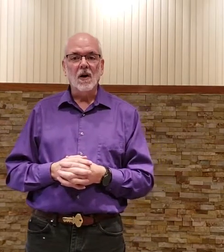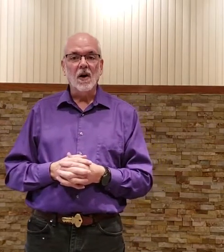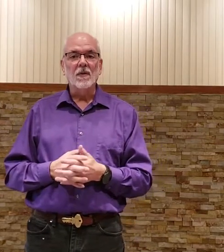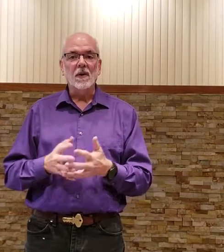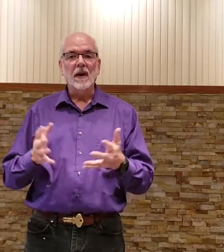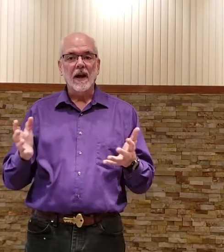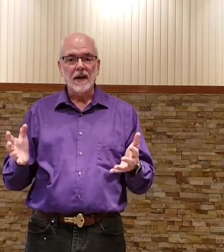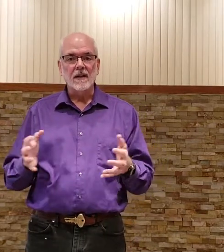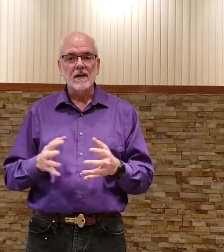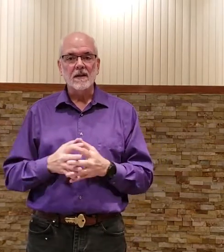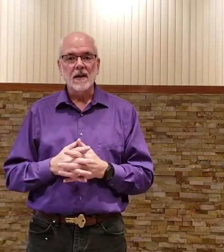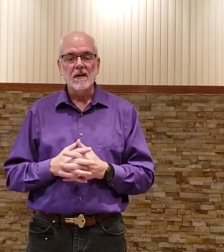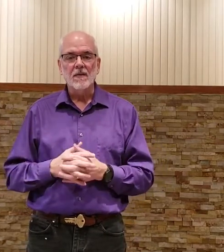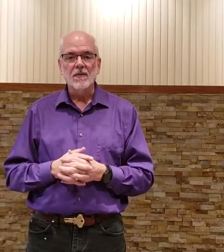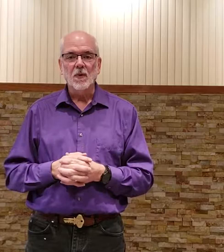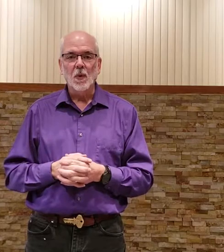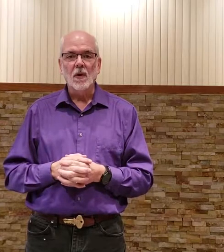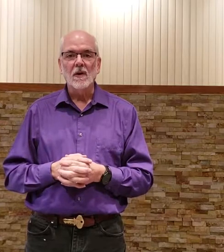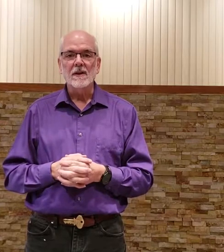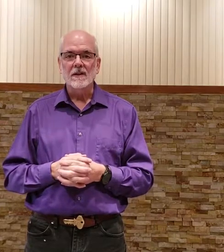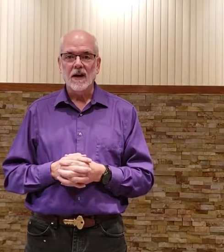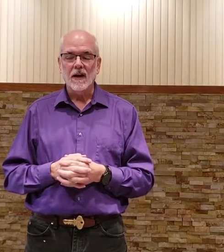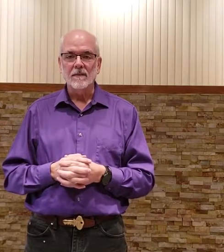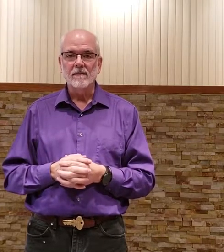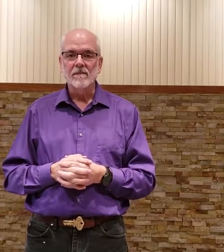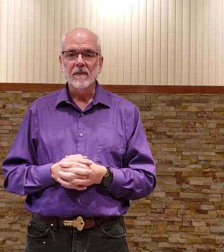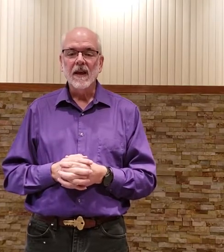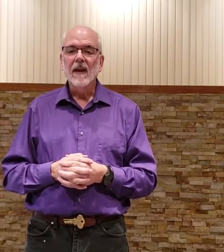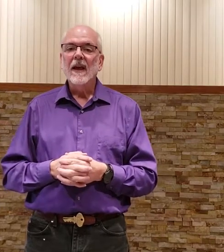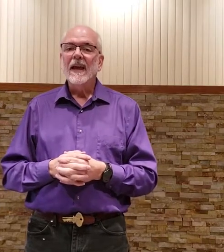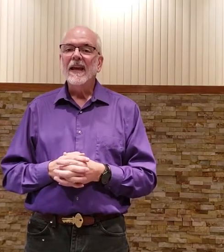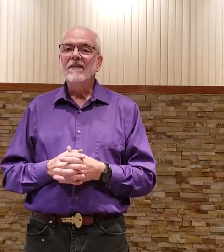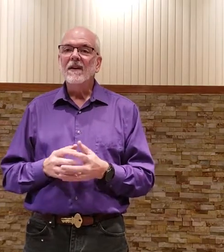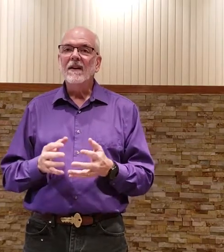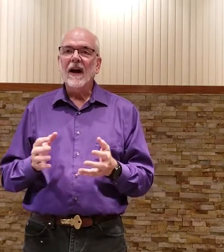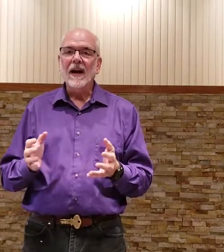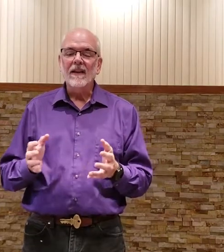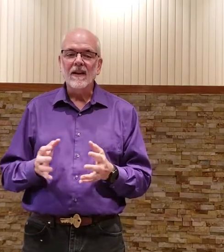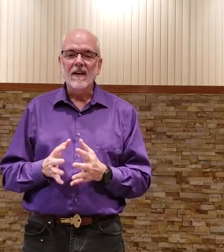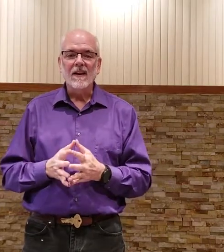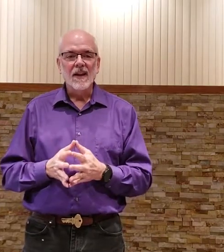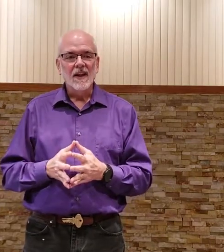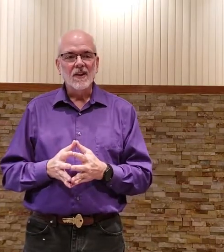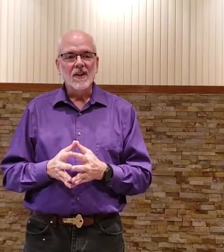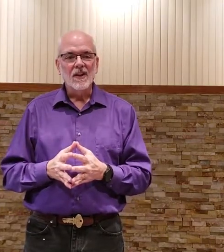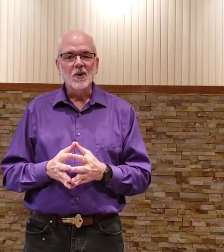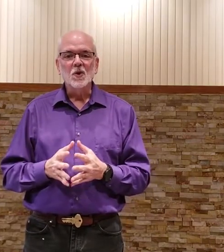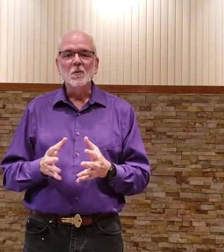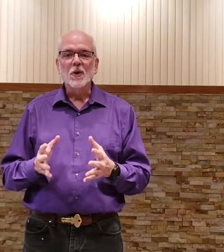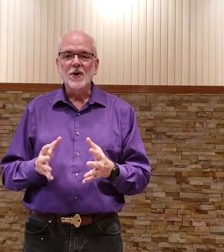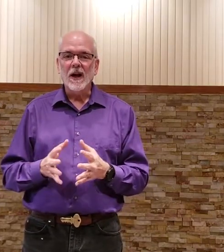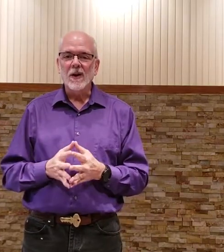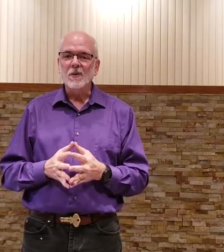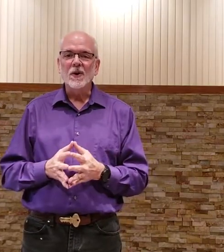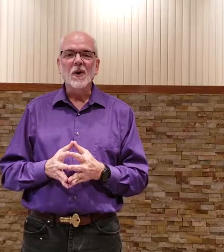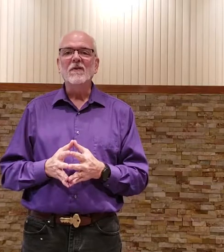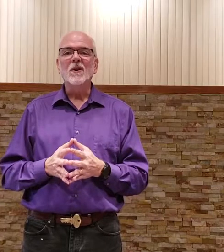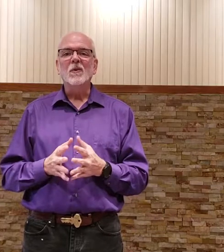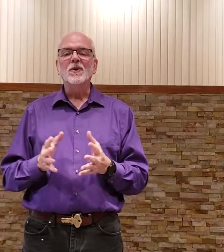offered at LTC for signing even I think the the super challenge where you don't even know what